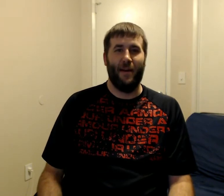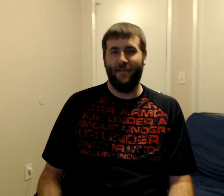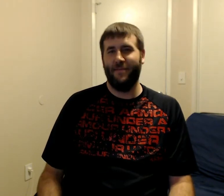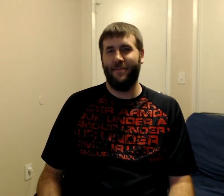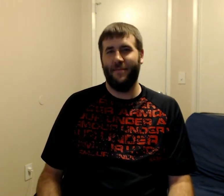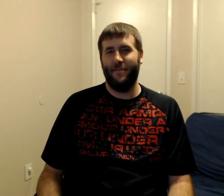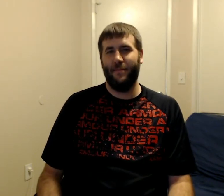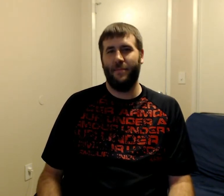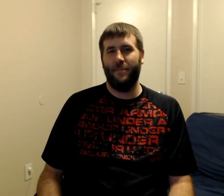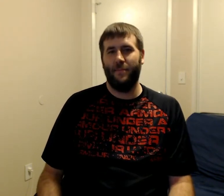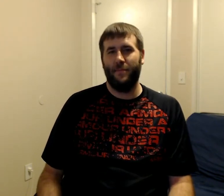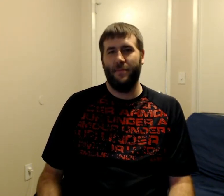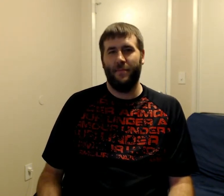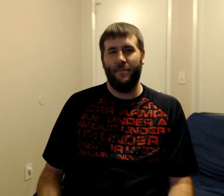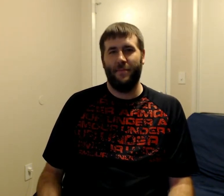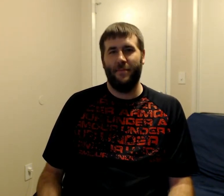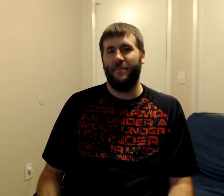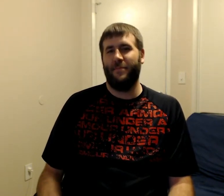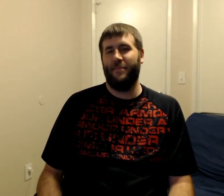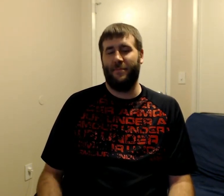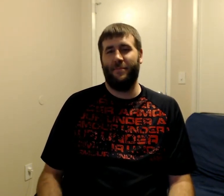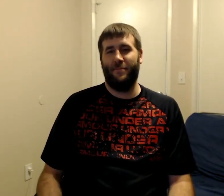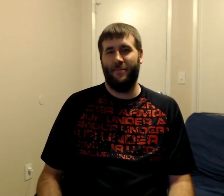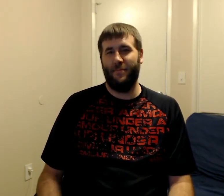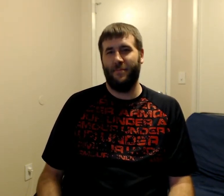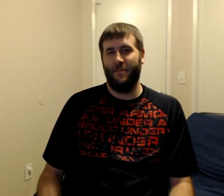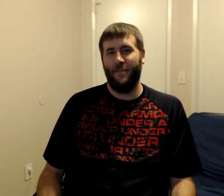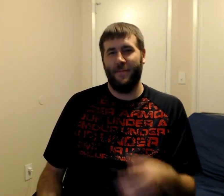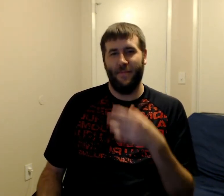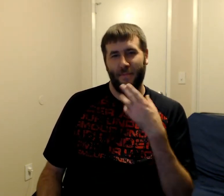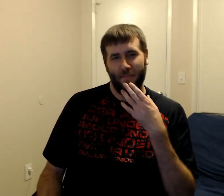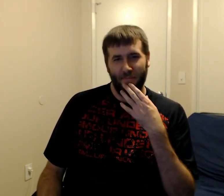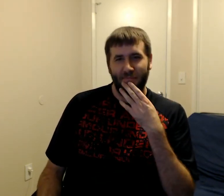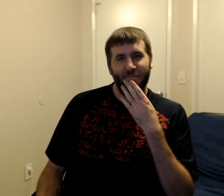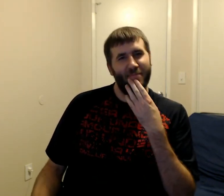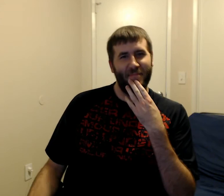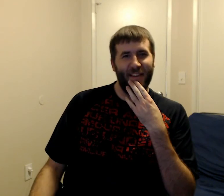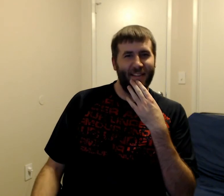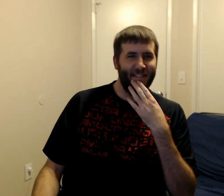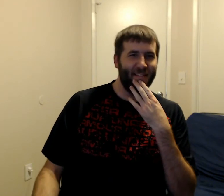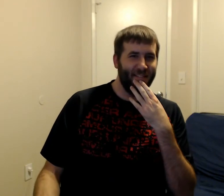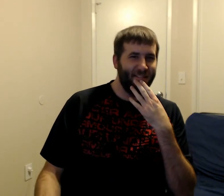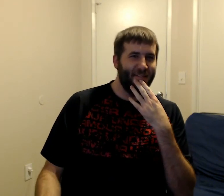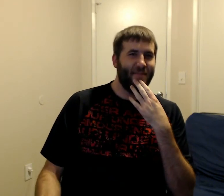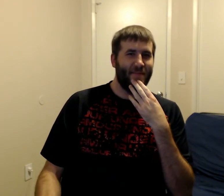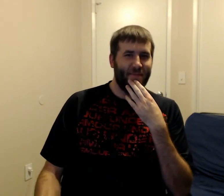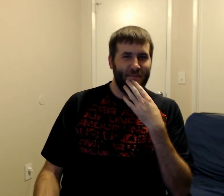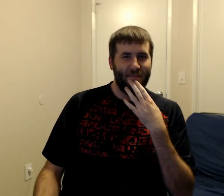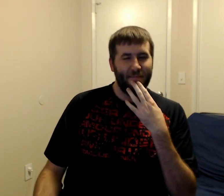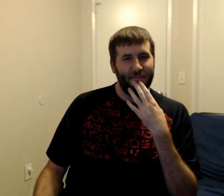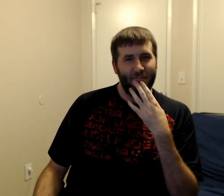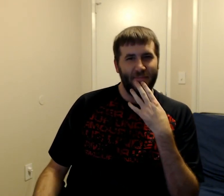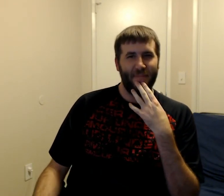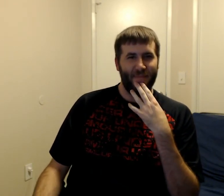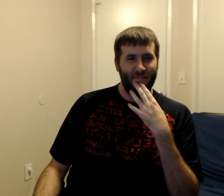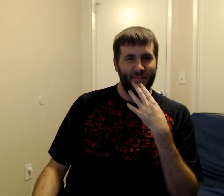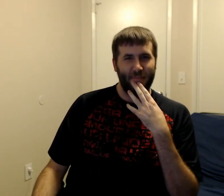this candle will burn for eternity representing you and it will only be extinguished when the revenue